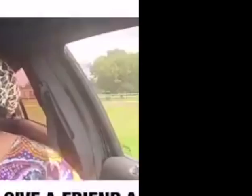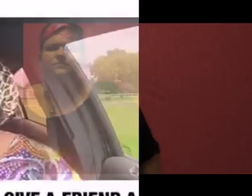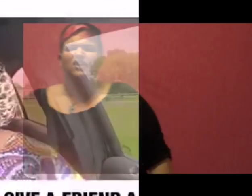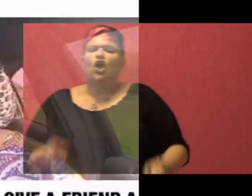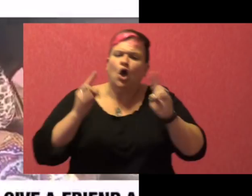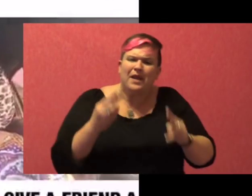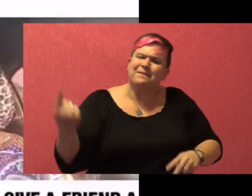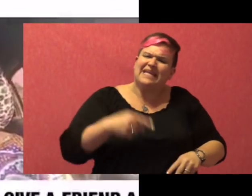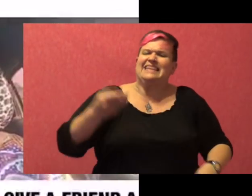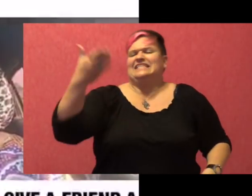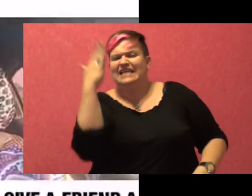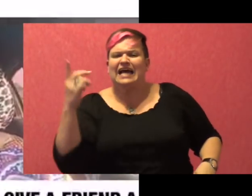How do ever get this goddamn car?